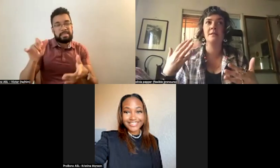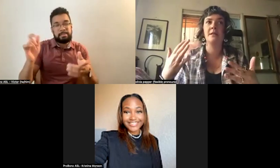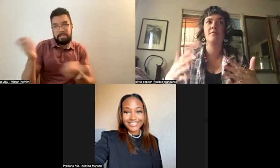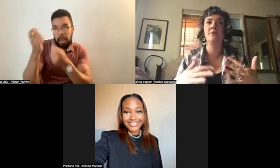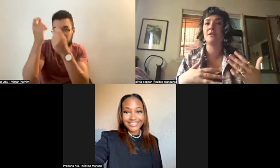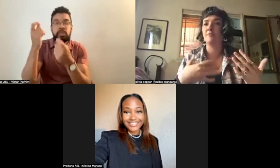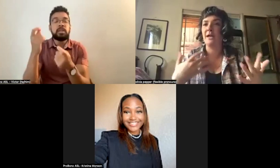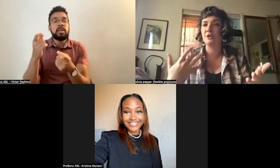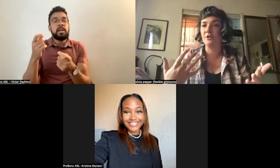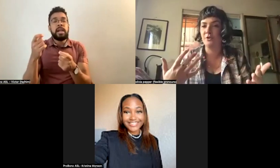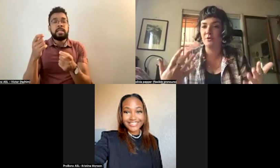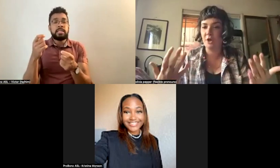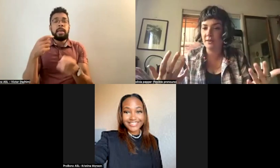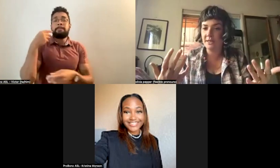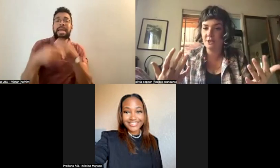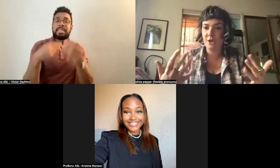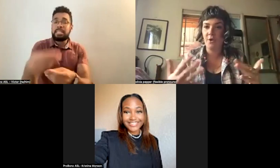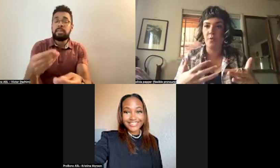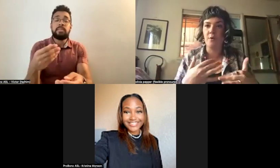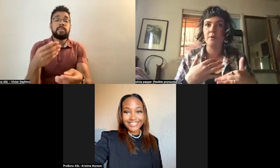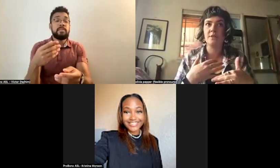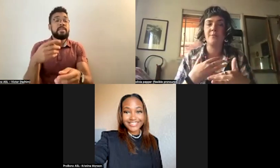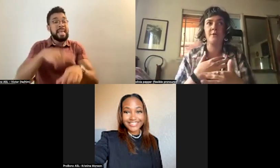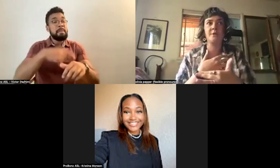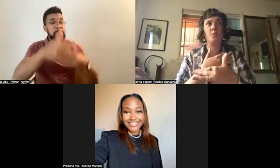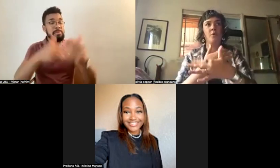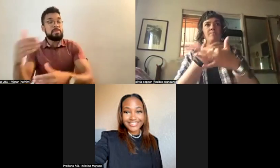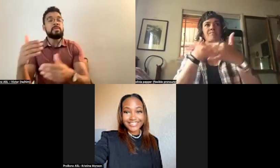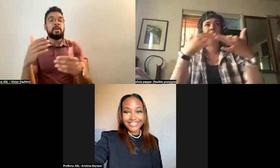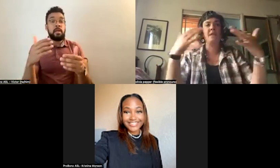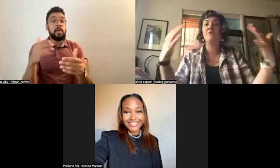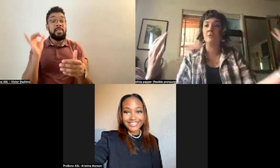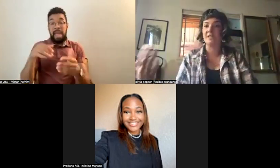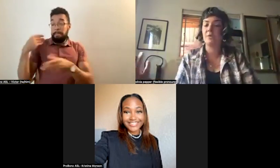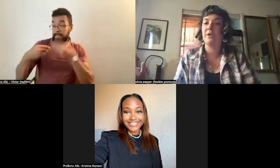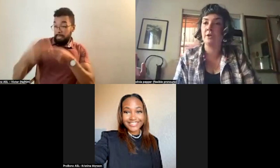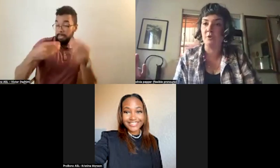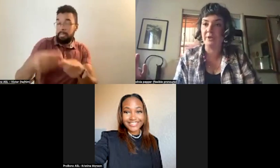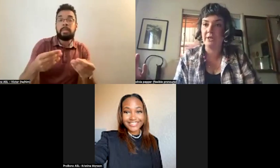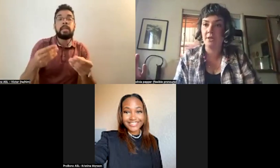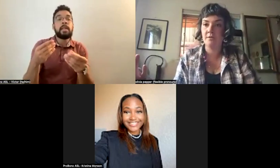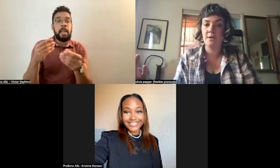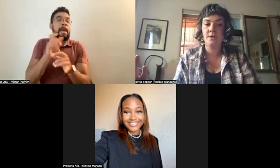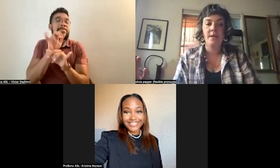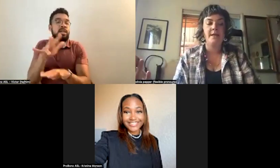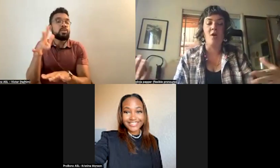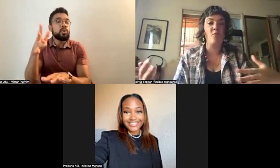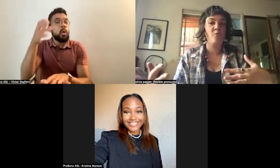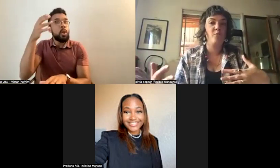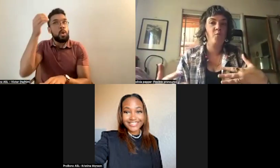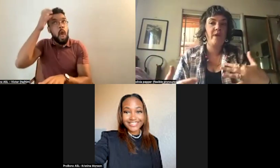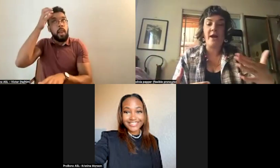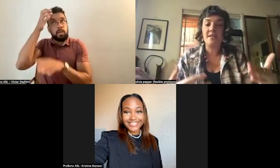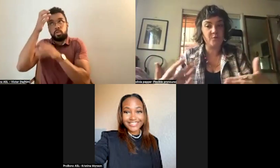levels of magical knowledge or spiritual influence within a community. Now